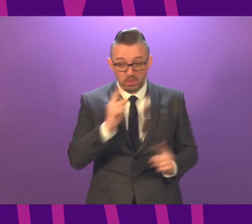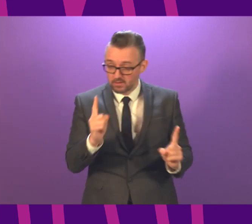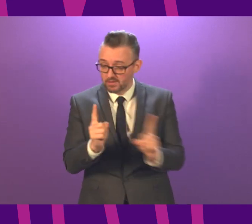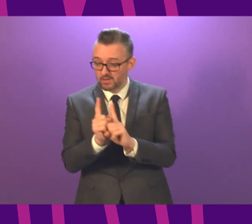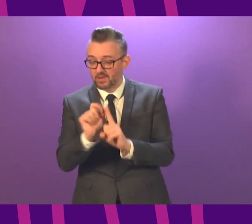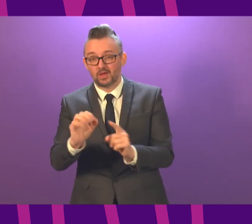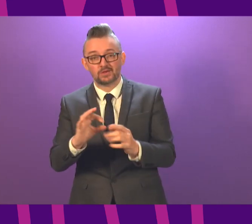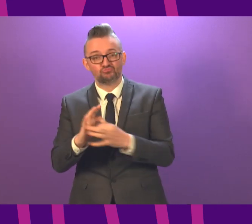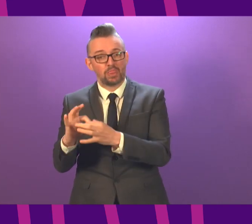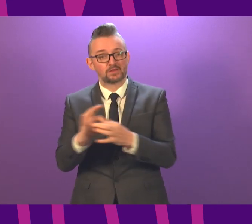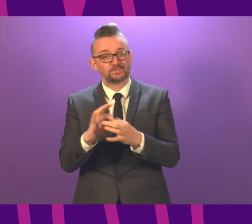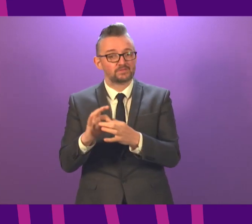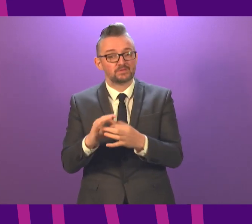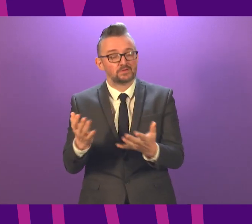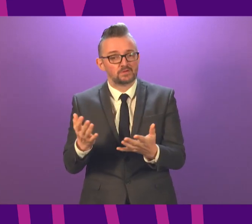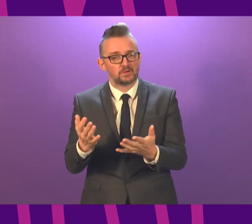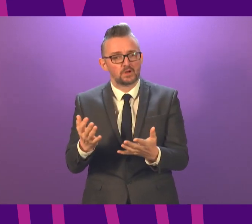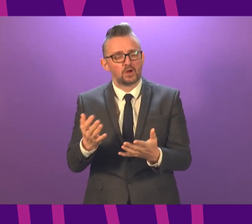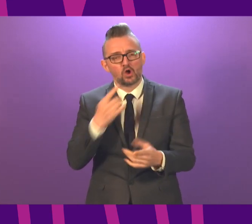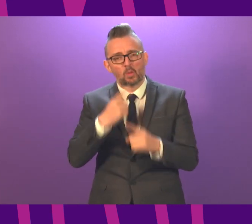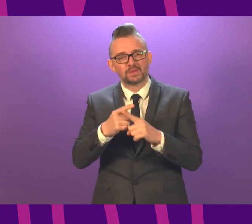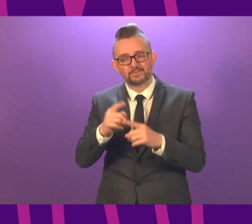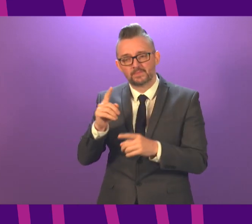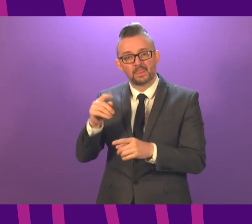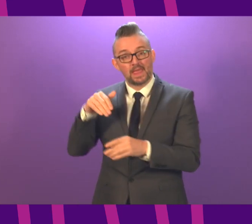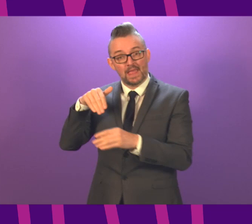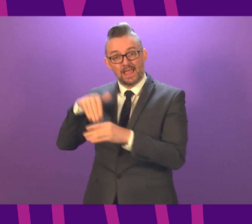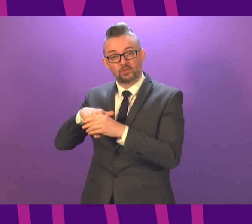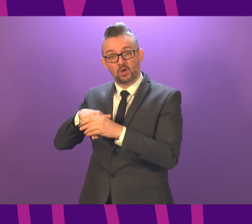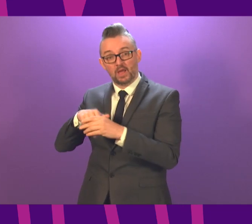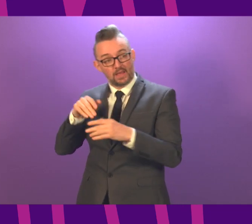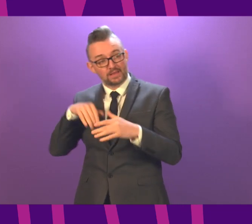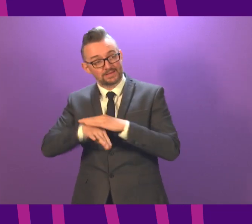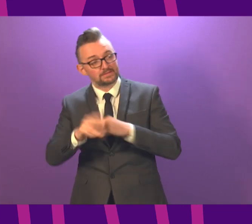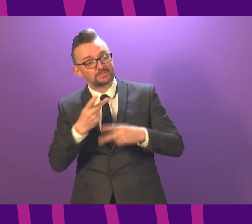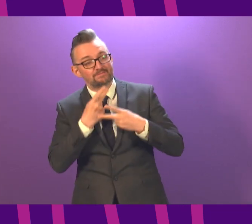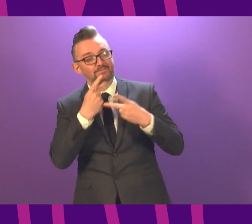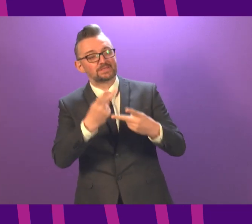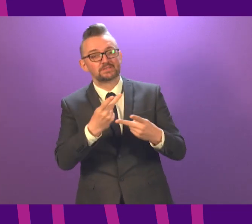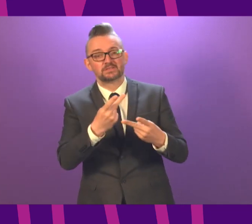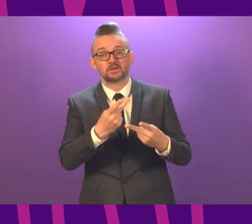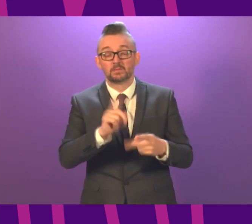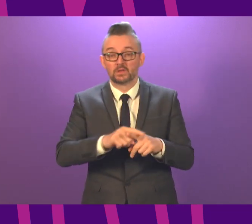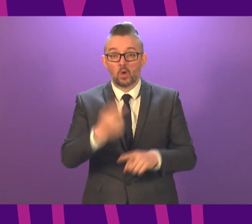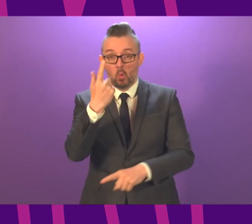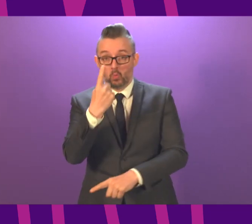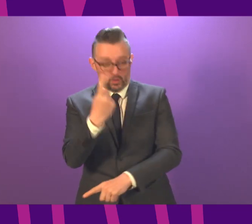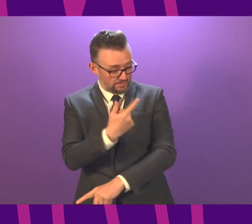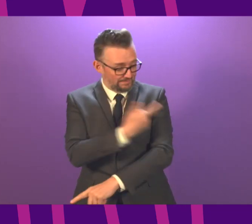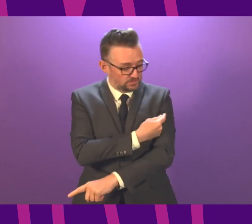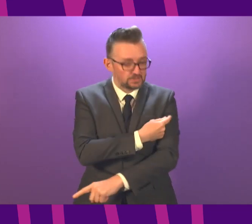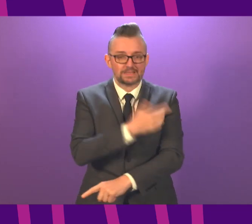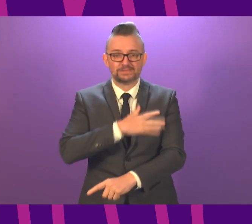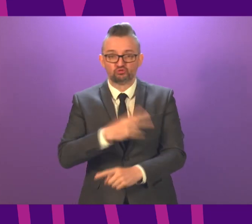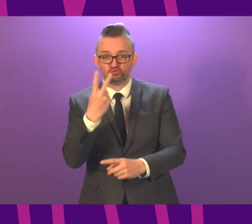And what needs to happen for indoor designated caregiver visits to take place? Is it one vaccine dose? Is it